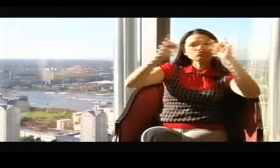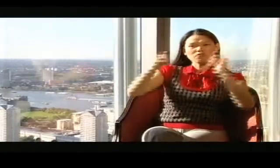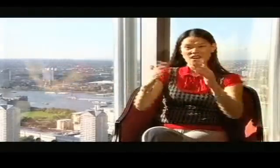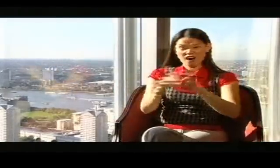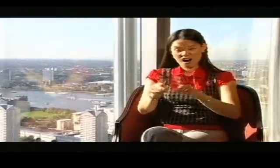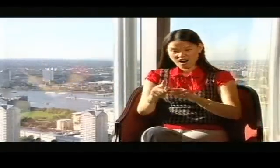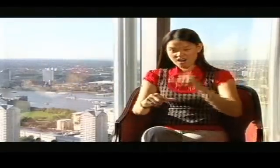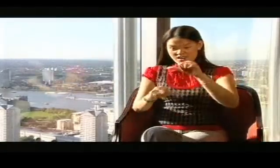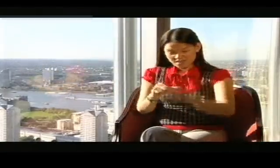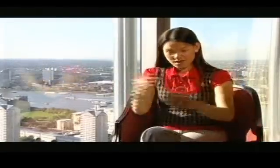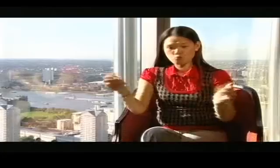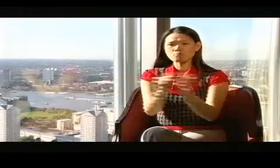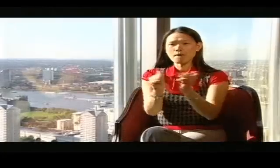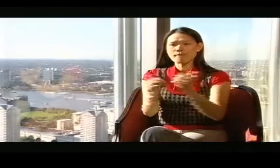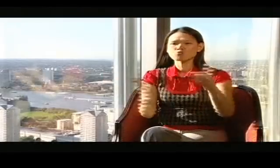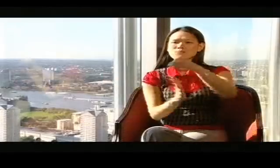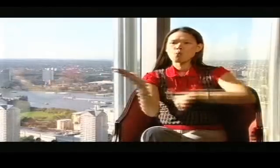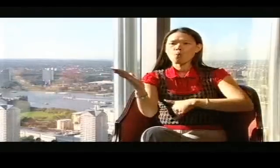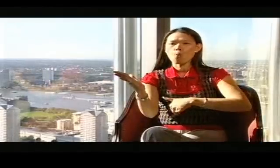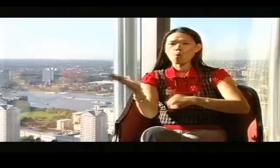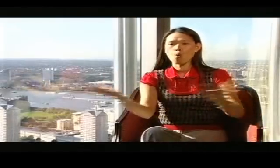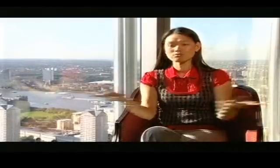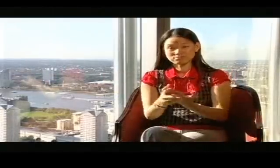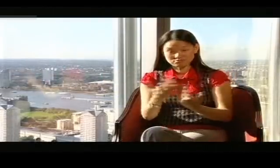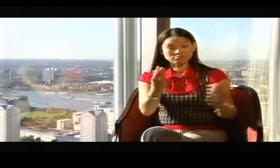whether the written reports correlated with the information on the computers.